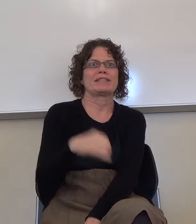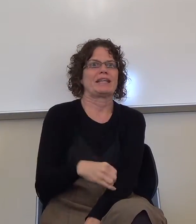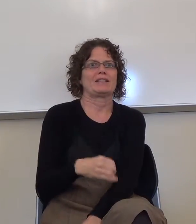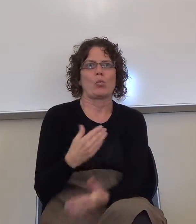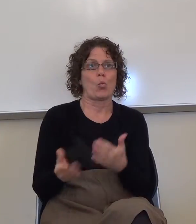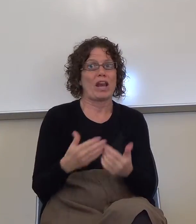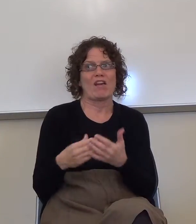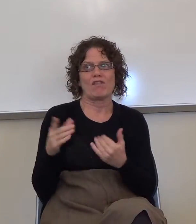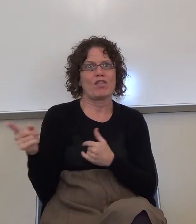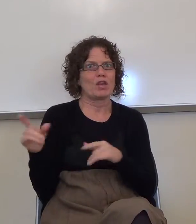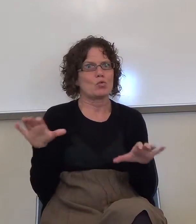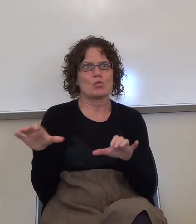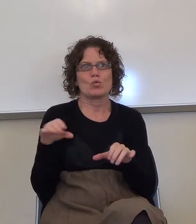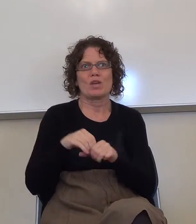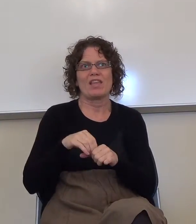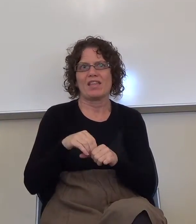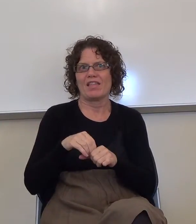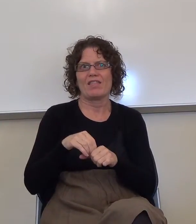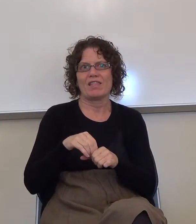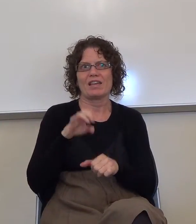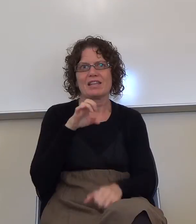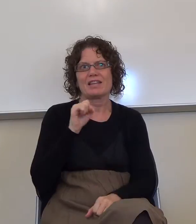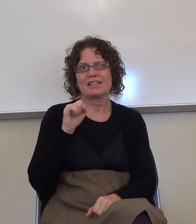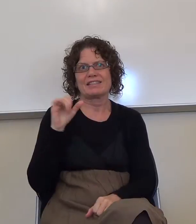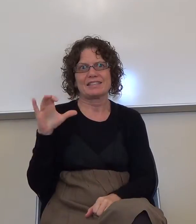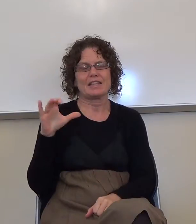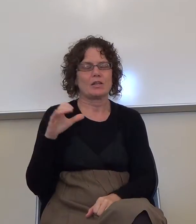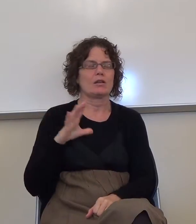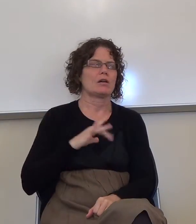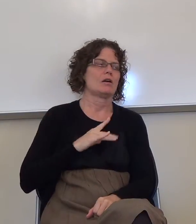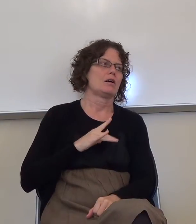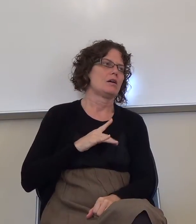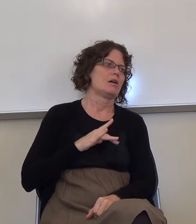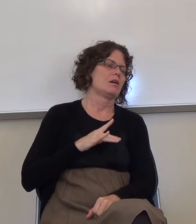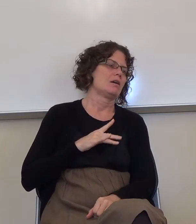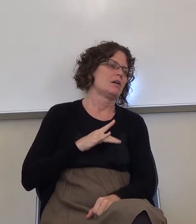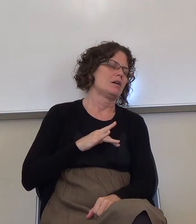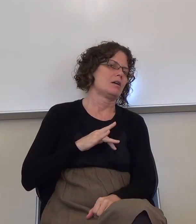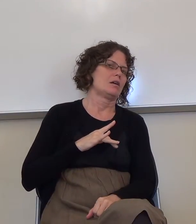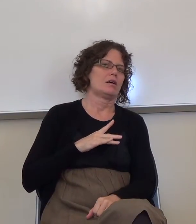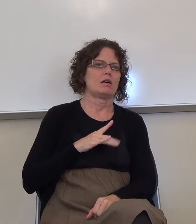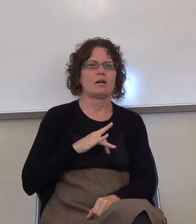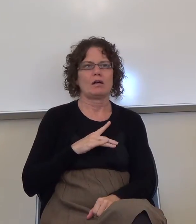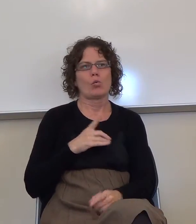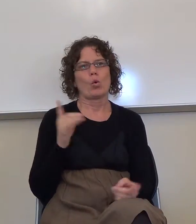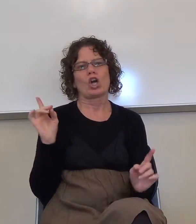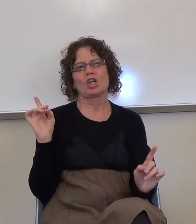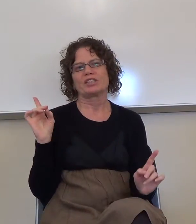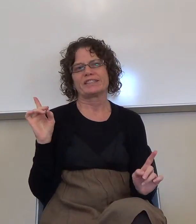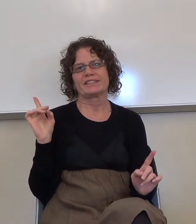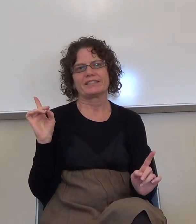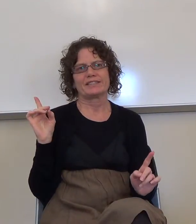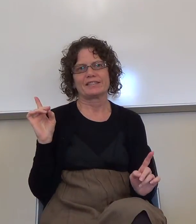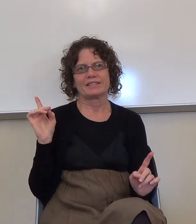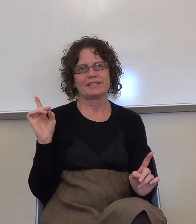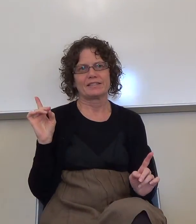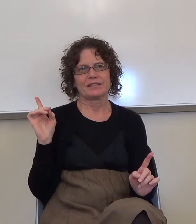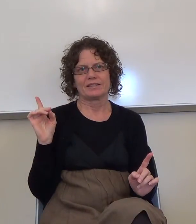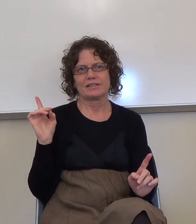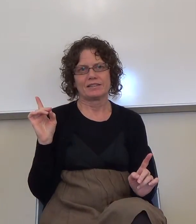works. Okay, that's what I know about it. Okay? So, if you, like I said, if you don't know what lab